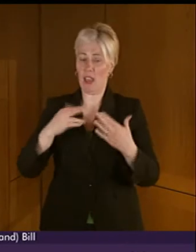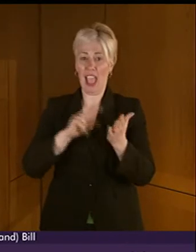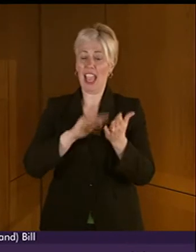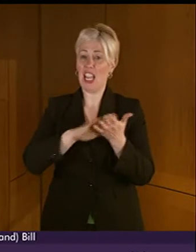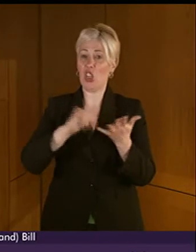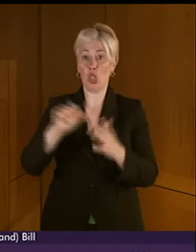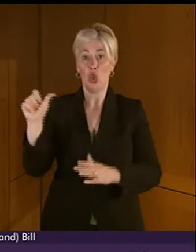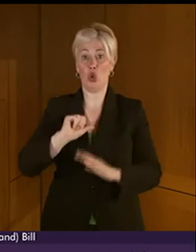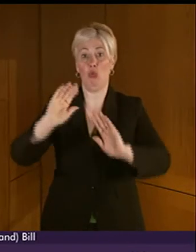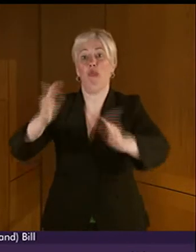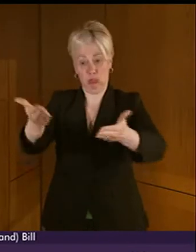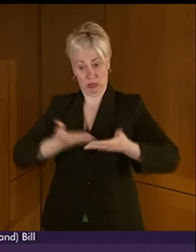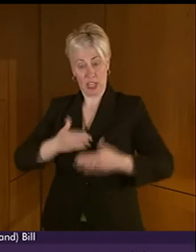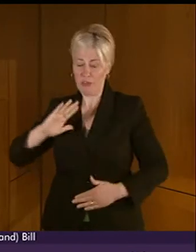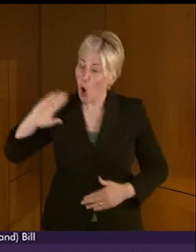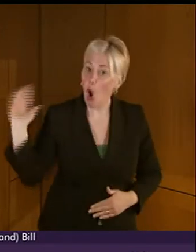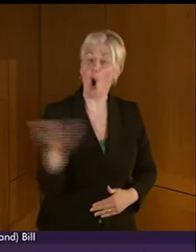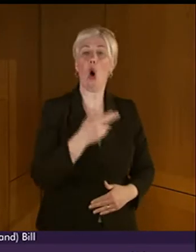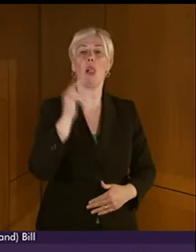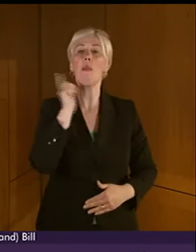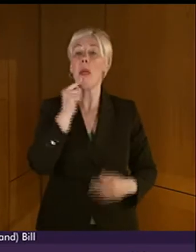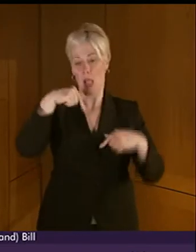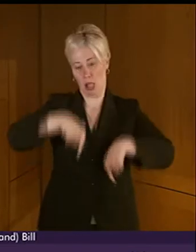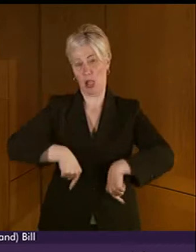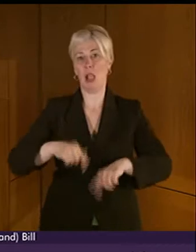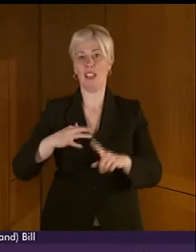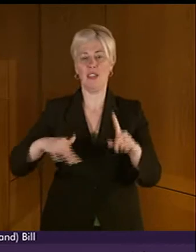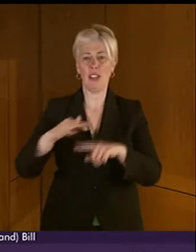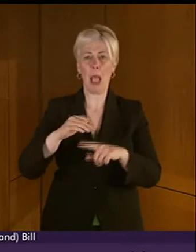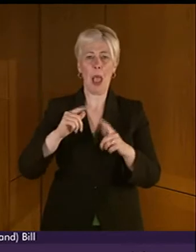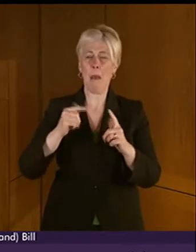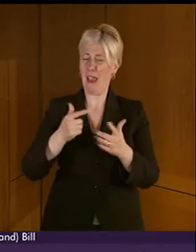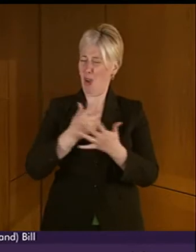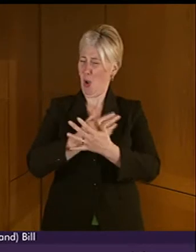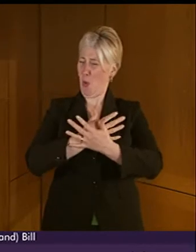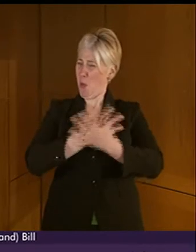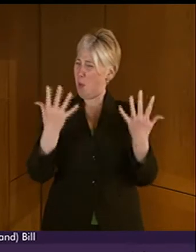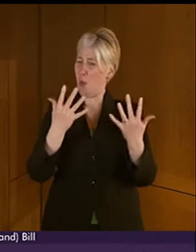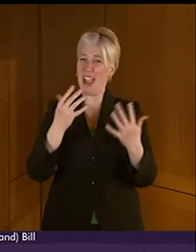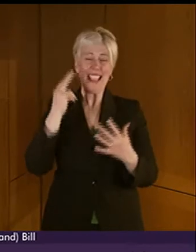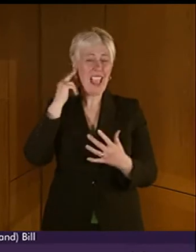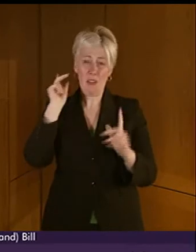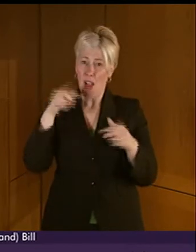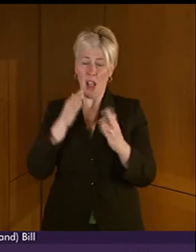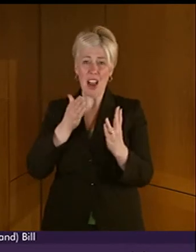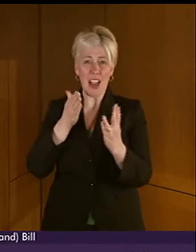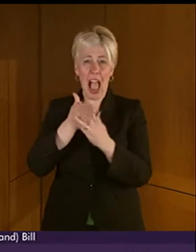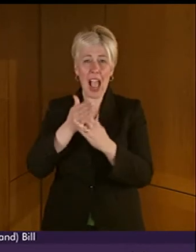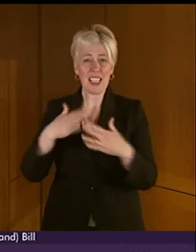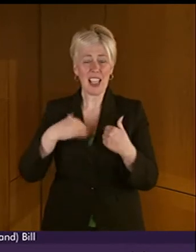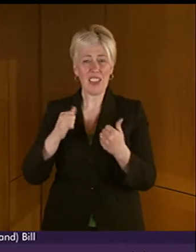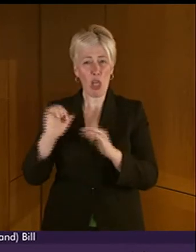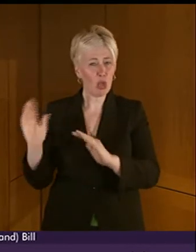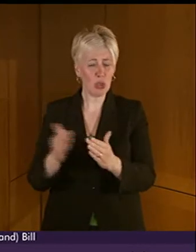It cannot be acceptable to find such a high number of people being unable to communicate with their health professionals at such a worrying time in their lives.